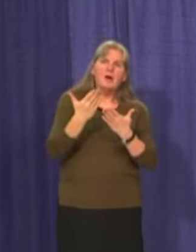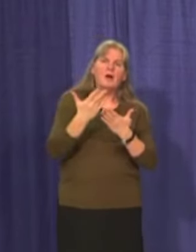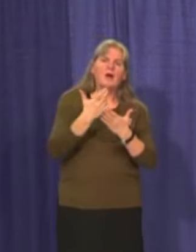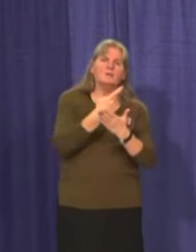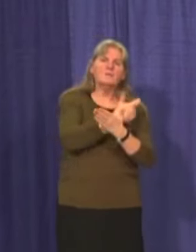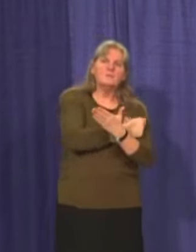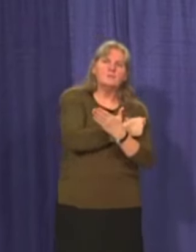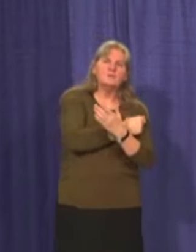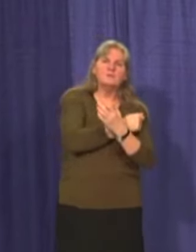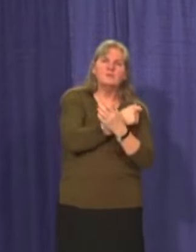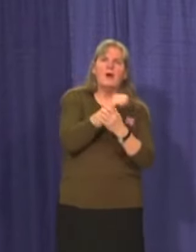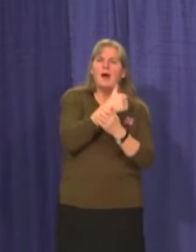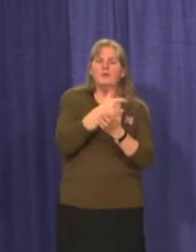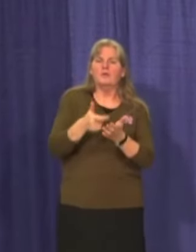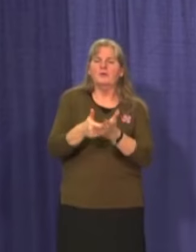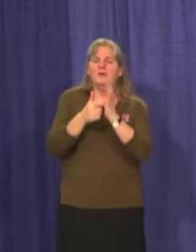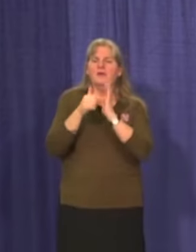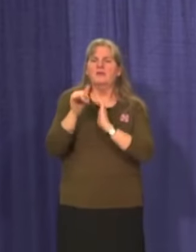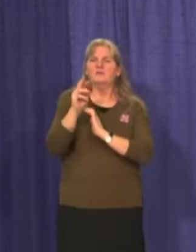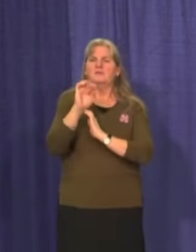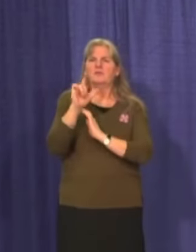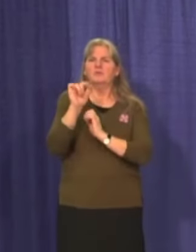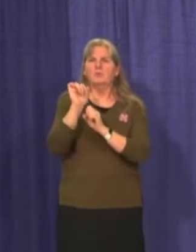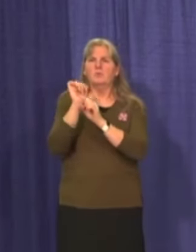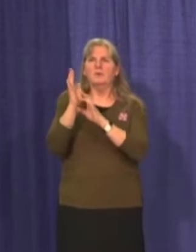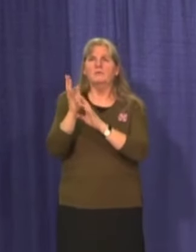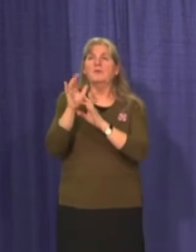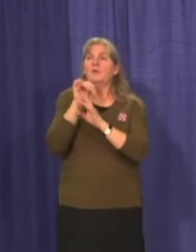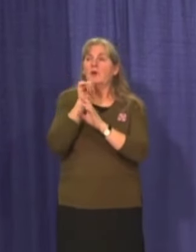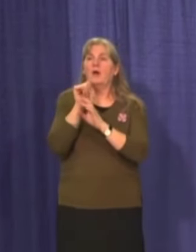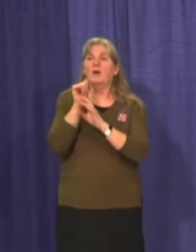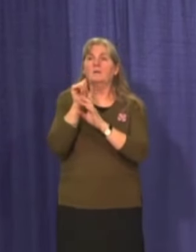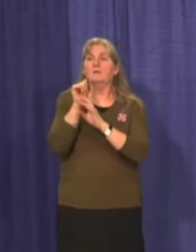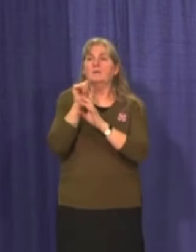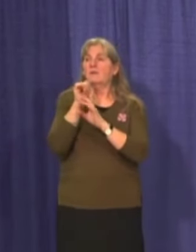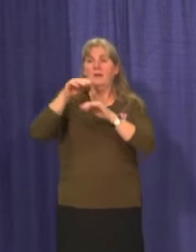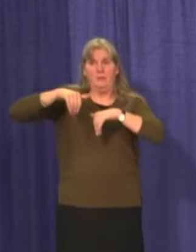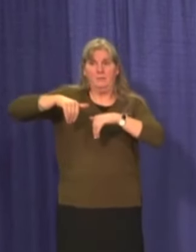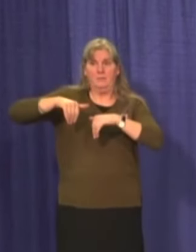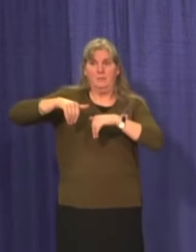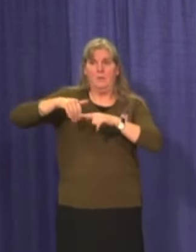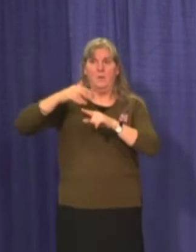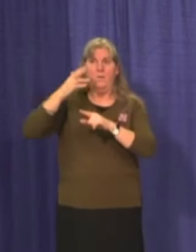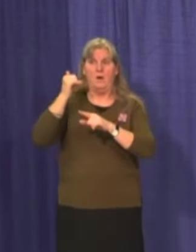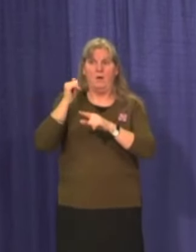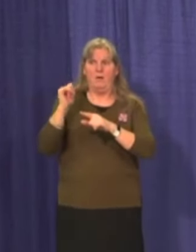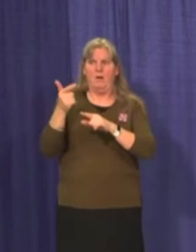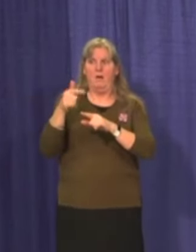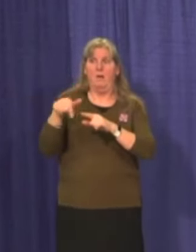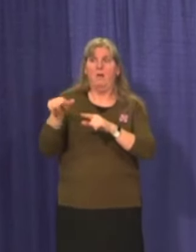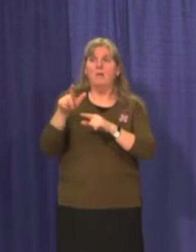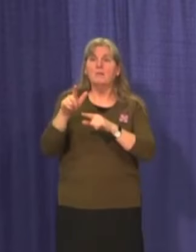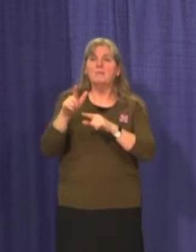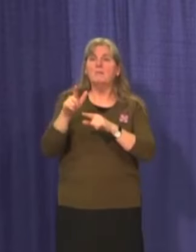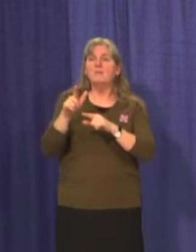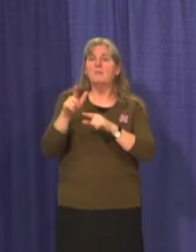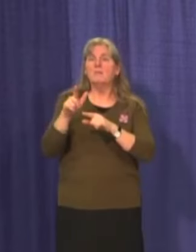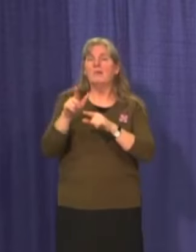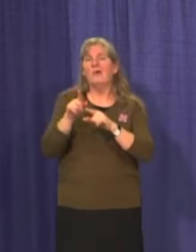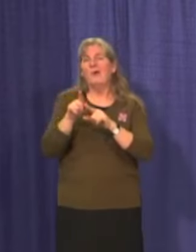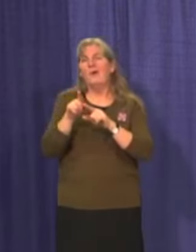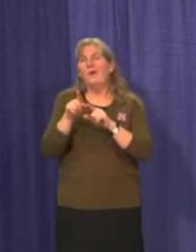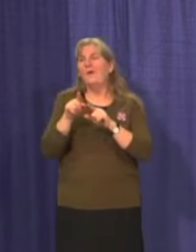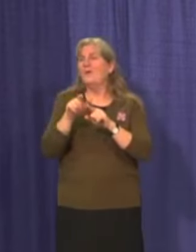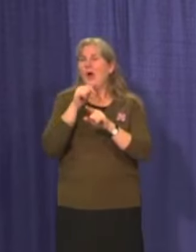categories that you mentioned, because we're able to include all of those, including people with underlying